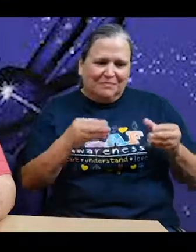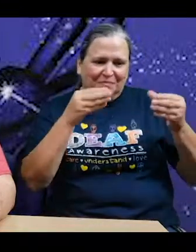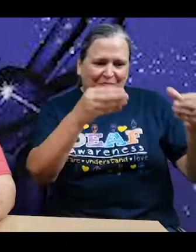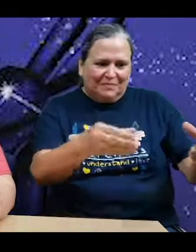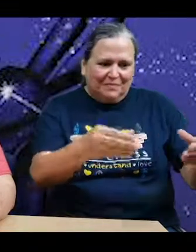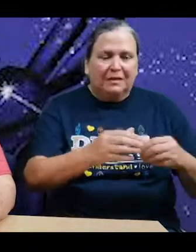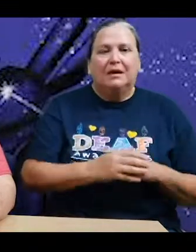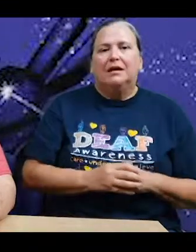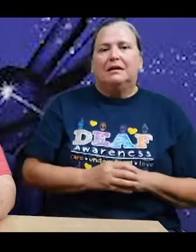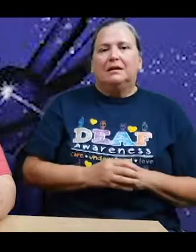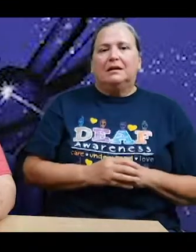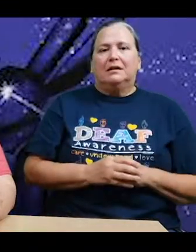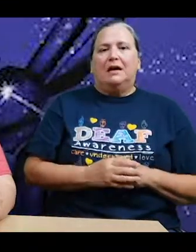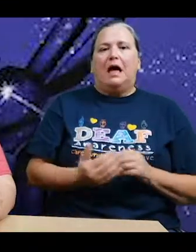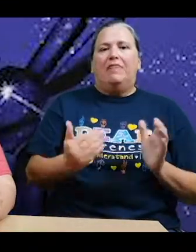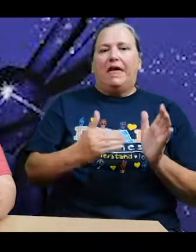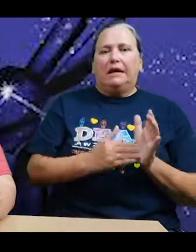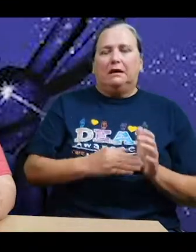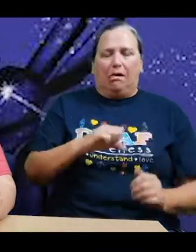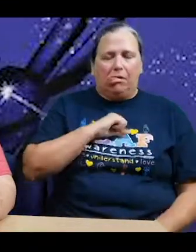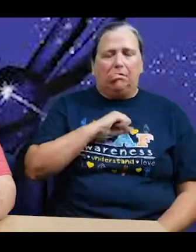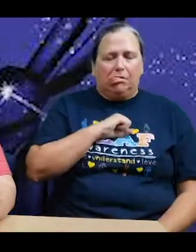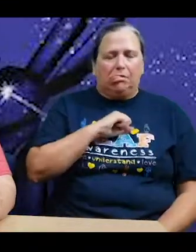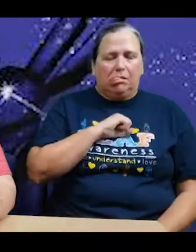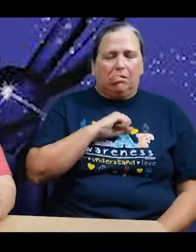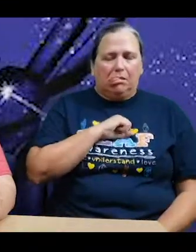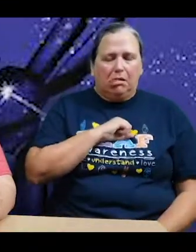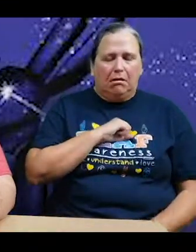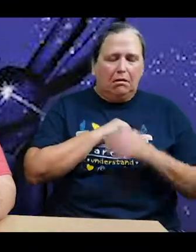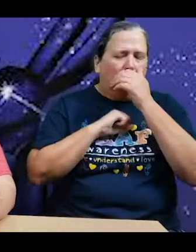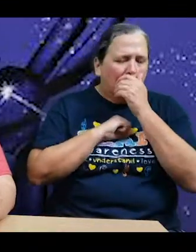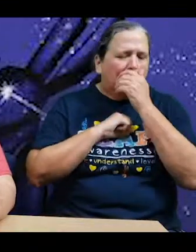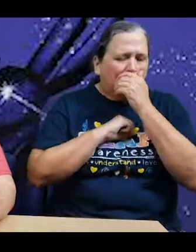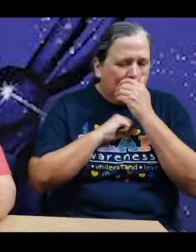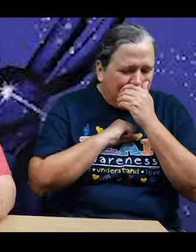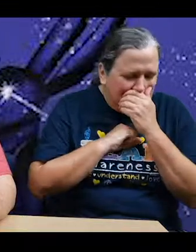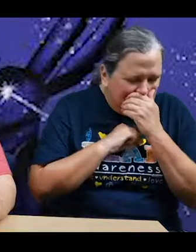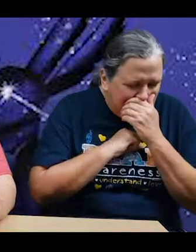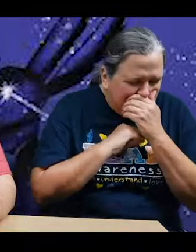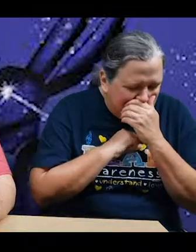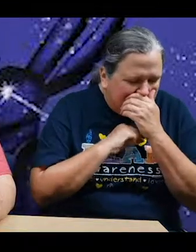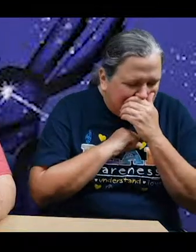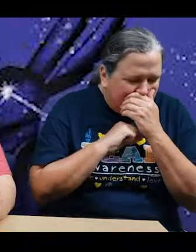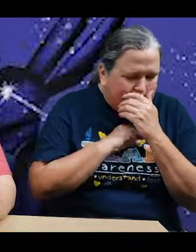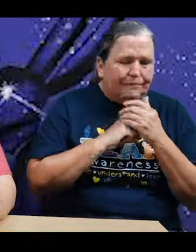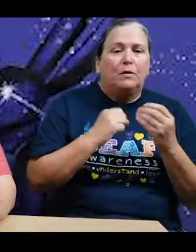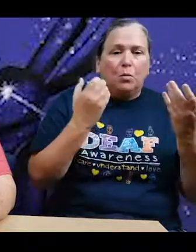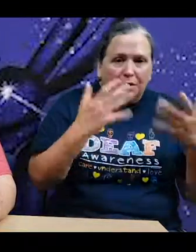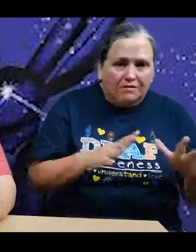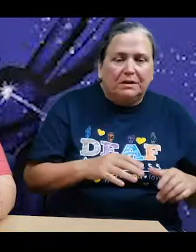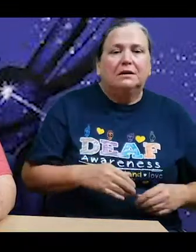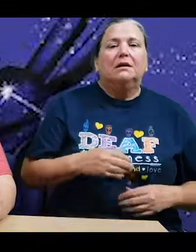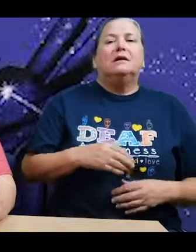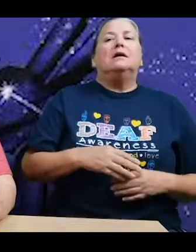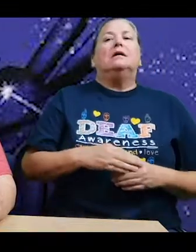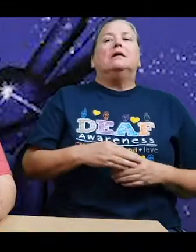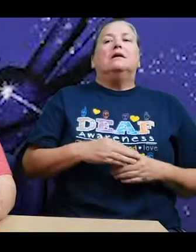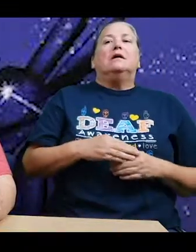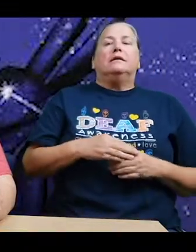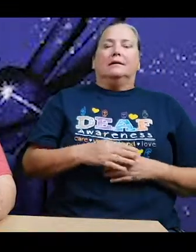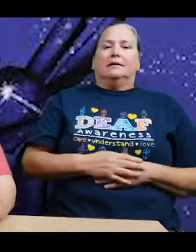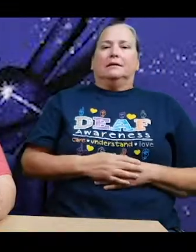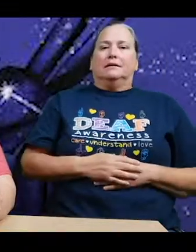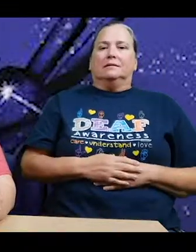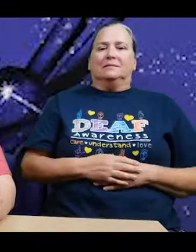provoked another fit of coughing in Sarah Ruth, and she hunched over again. When the fit was done, she uncurled